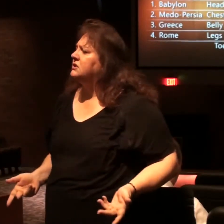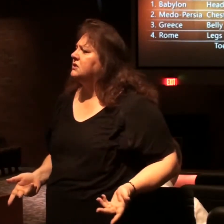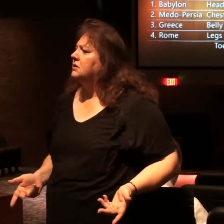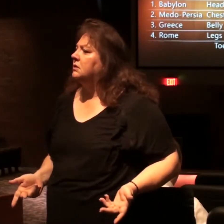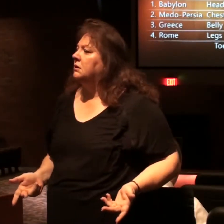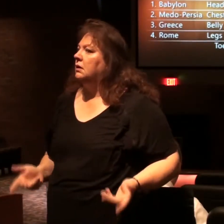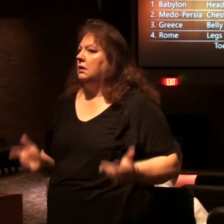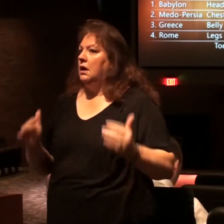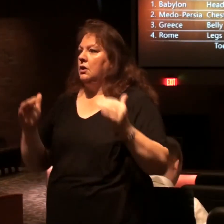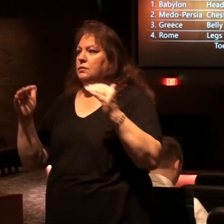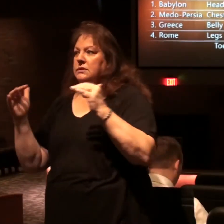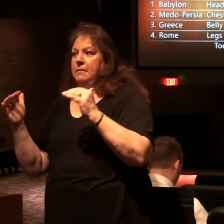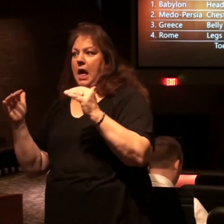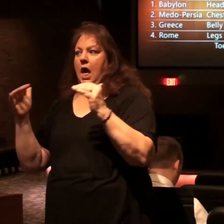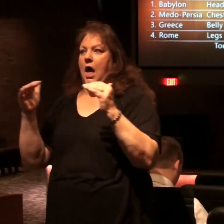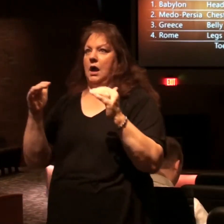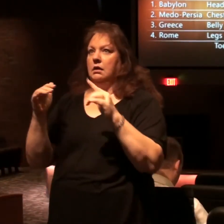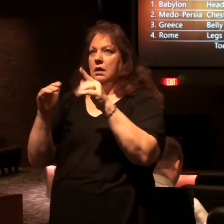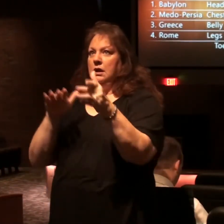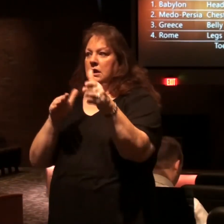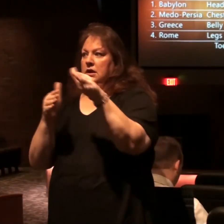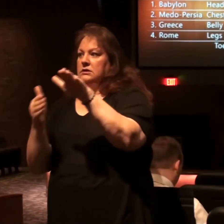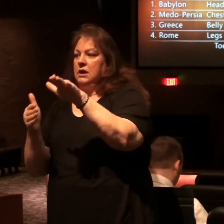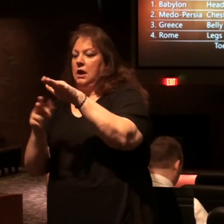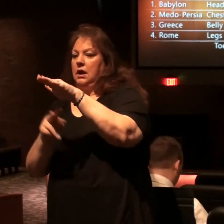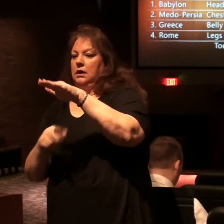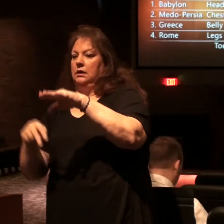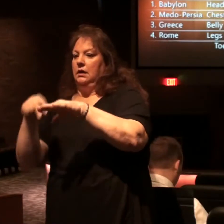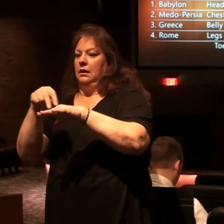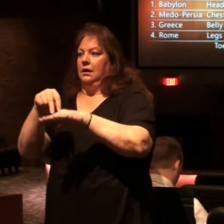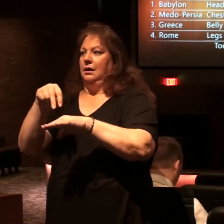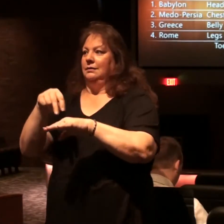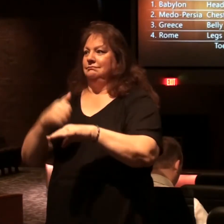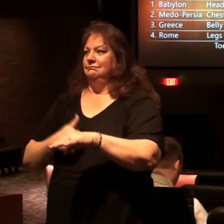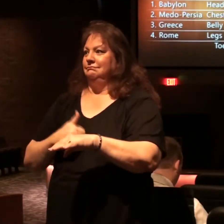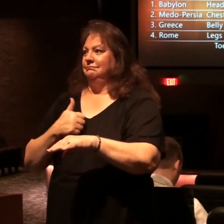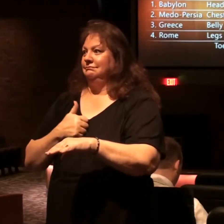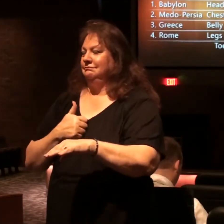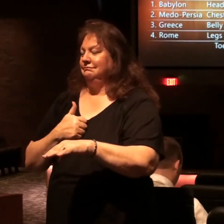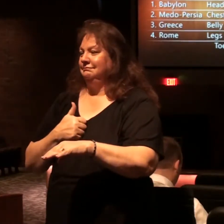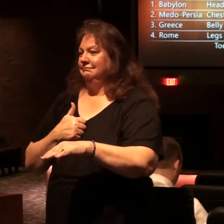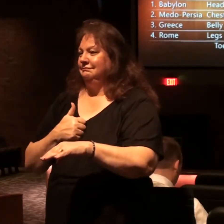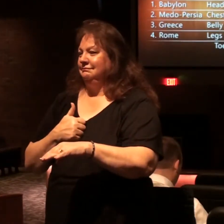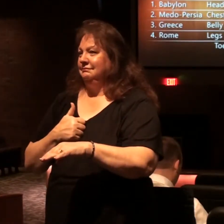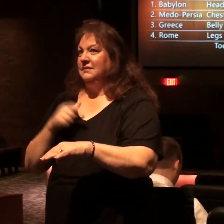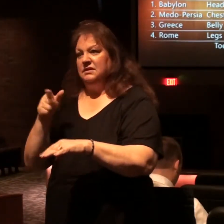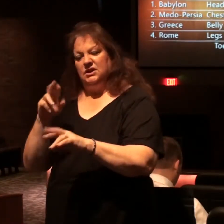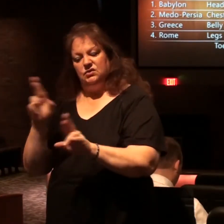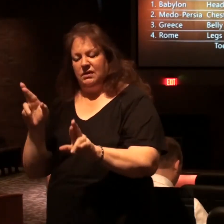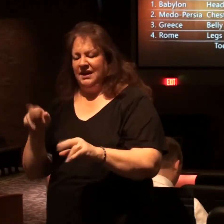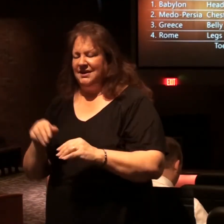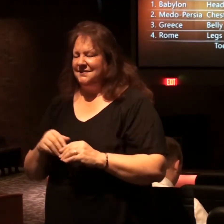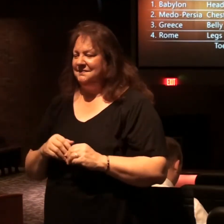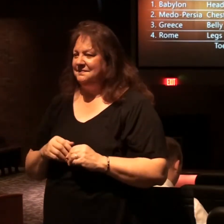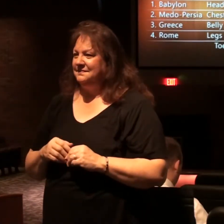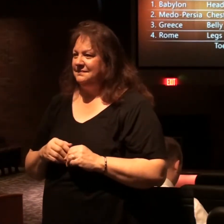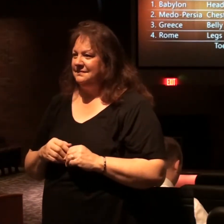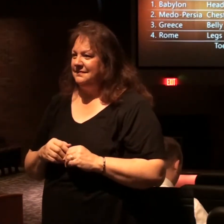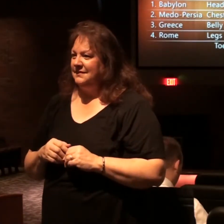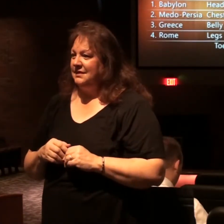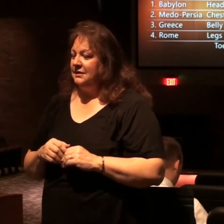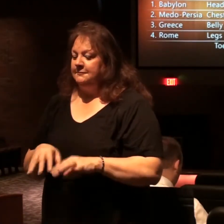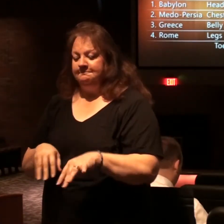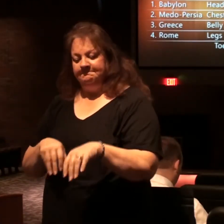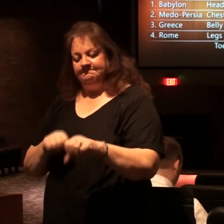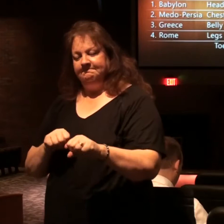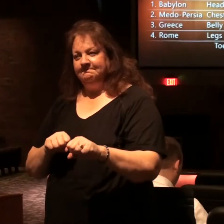a battle he was killed he was raised from the dead he's ready to